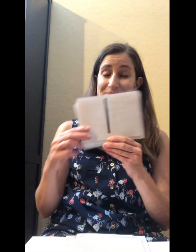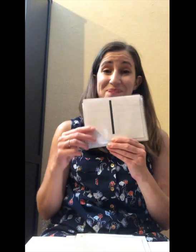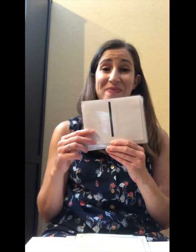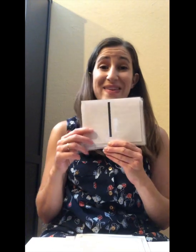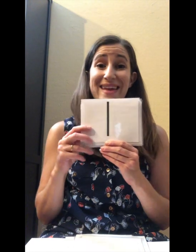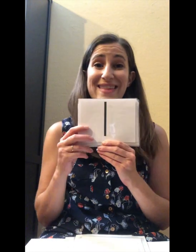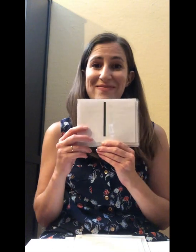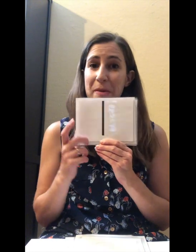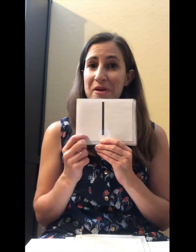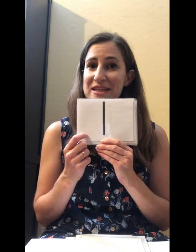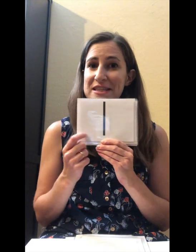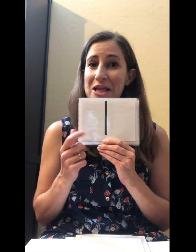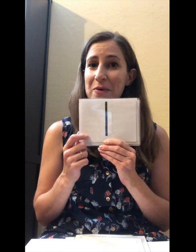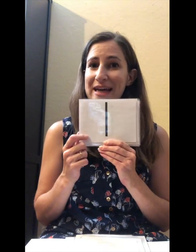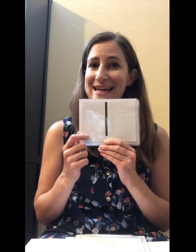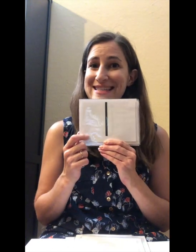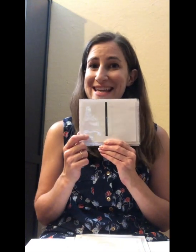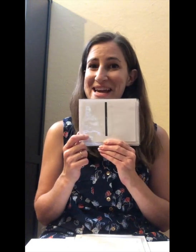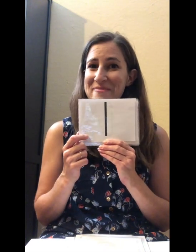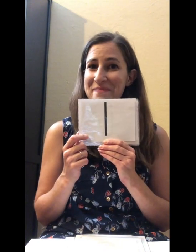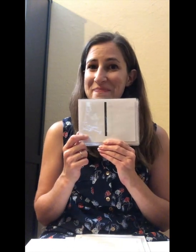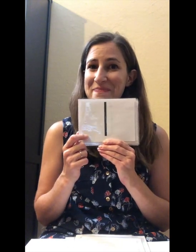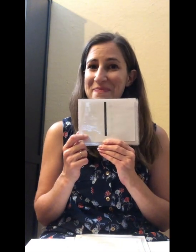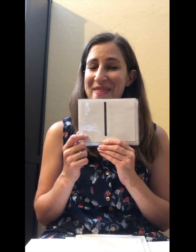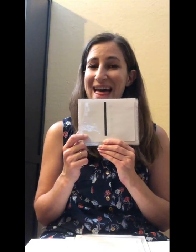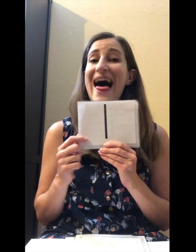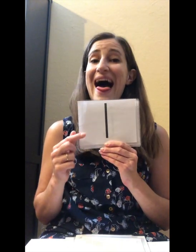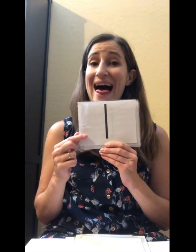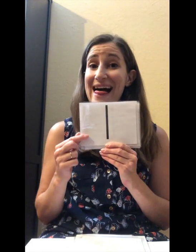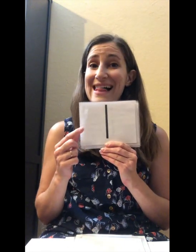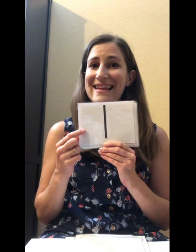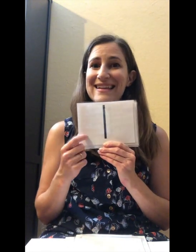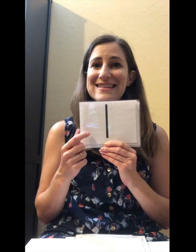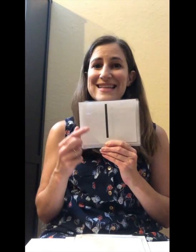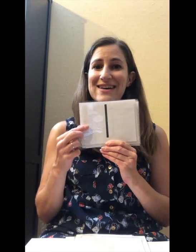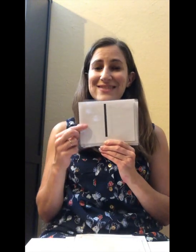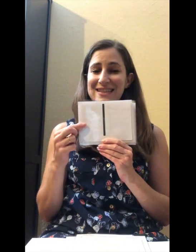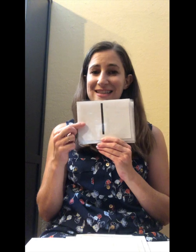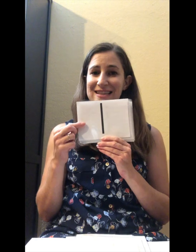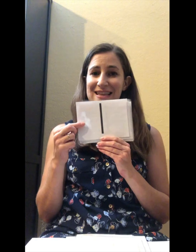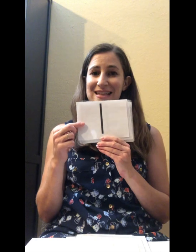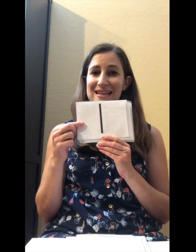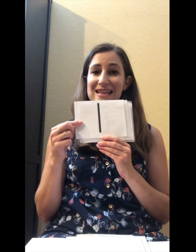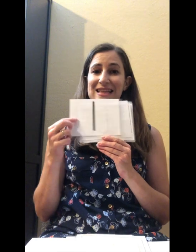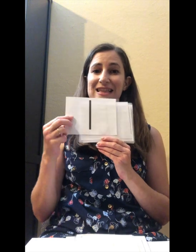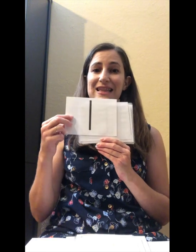Remember this is lowercase. Name? L. Sound? L.